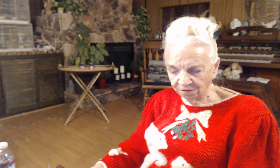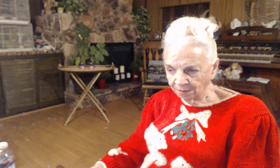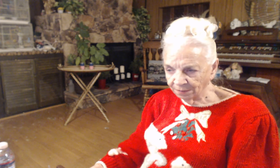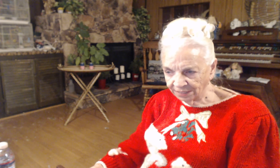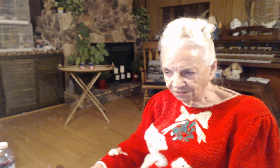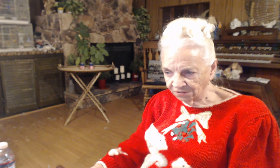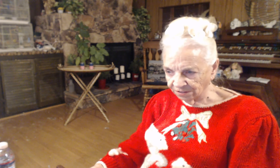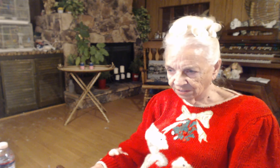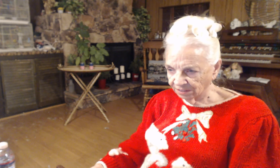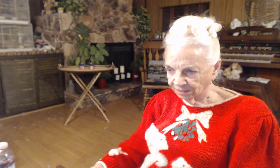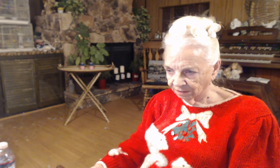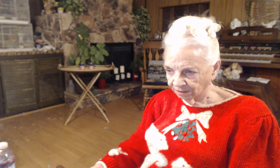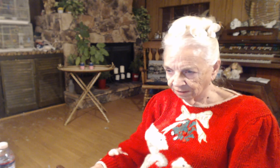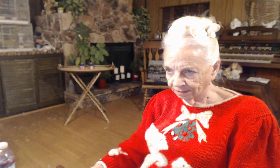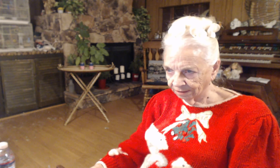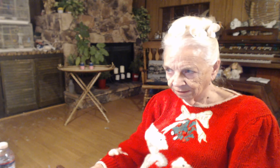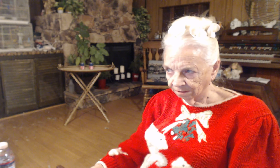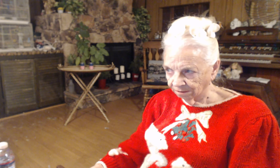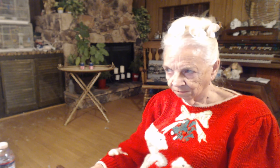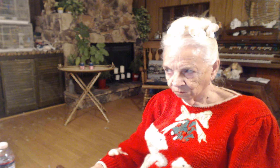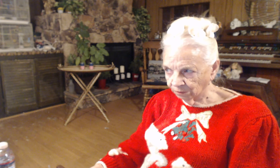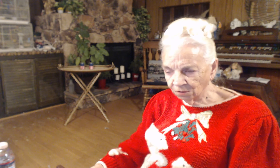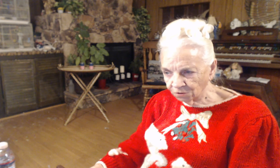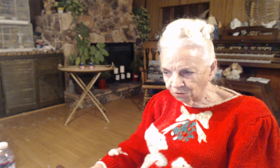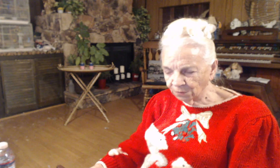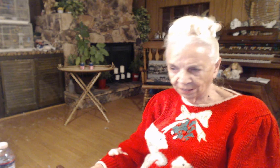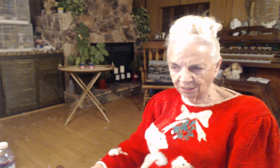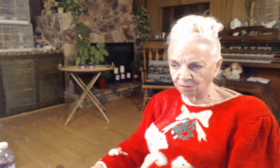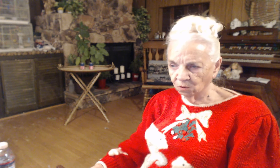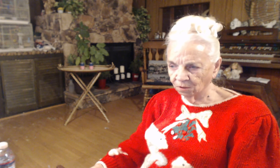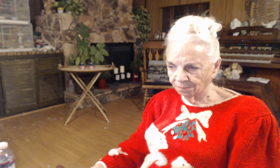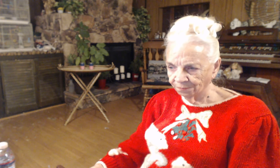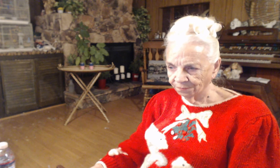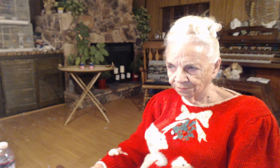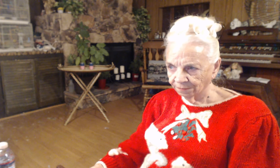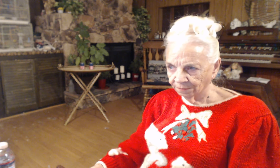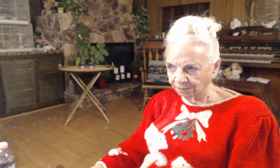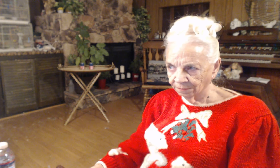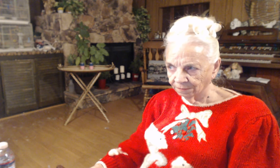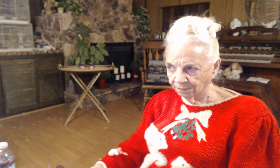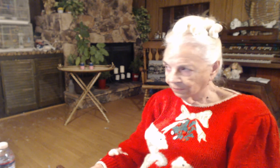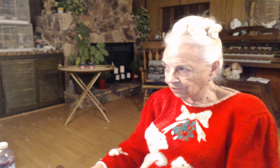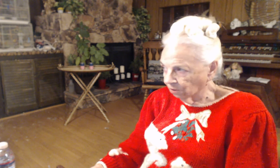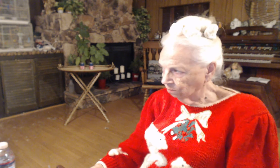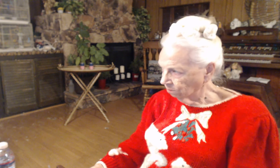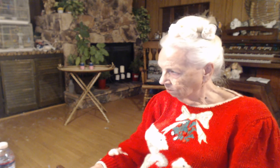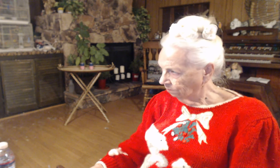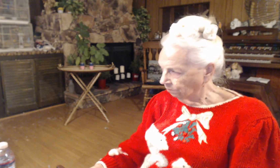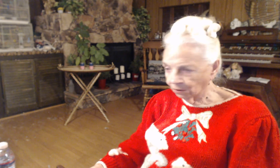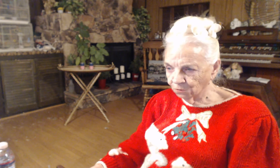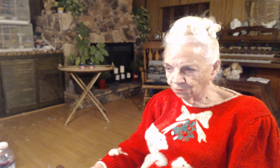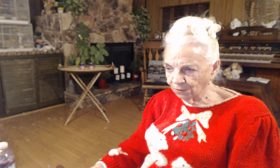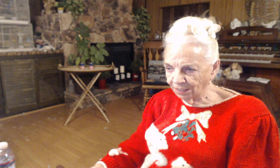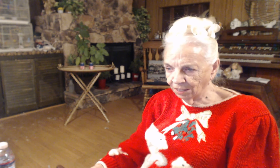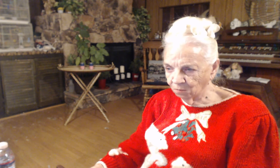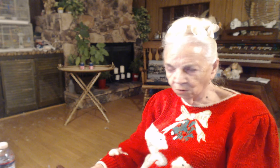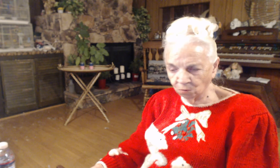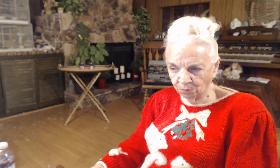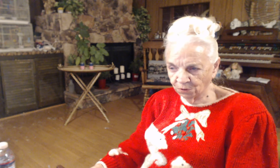Lubbock Texas. We don't do that anymore. So. We don't do that anymore. We'll preach